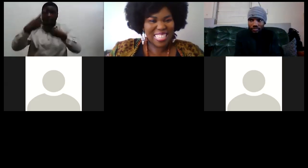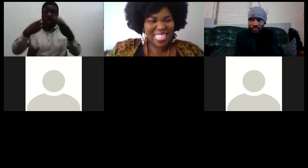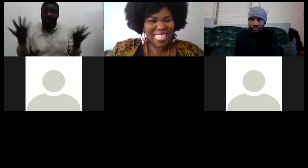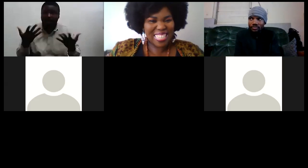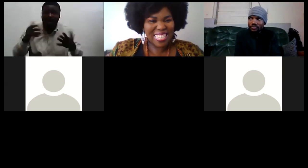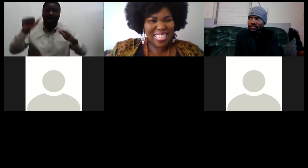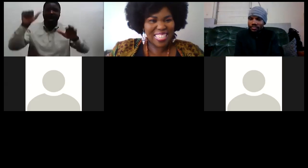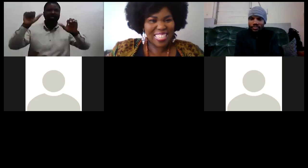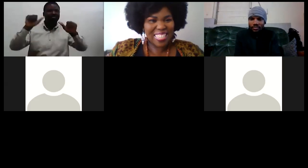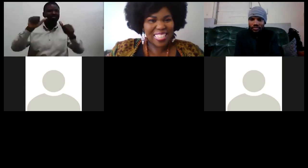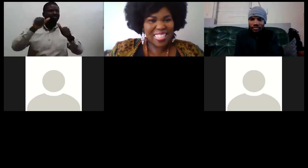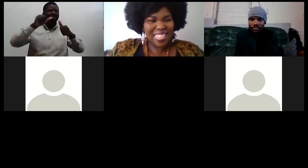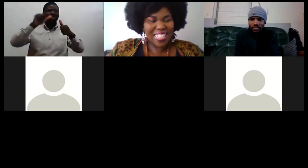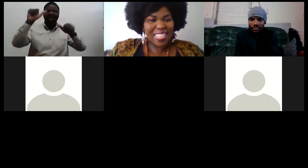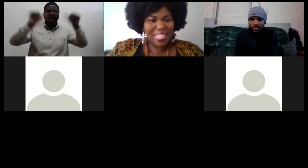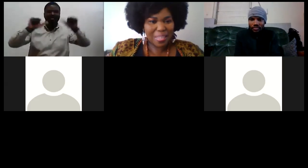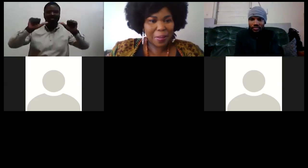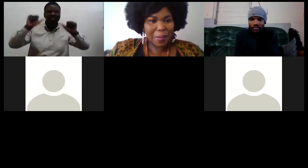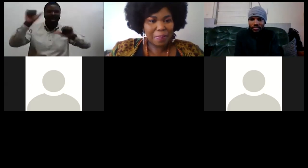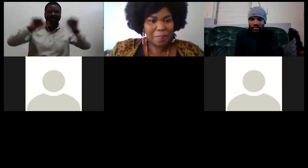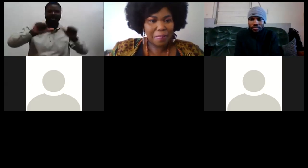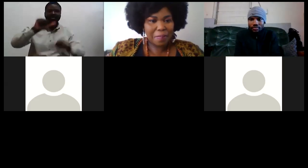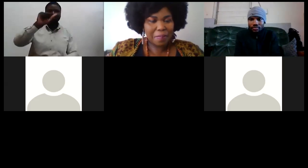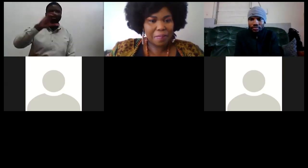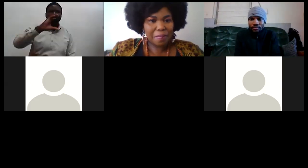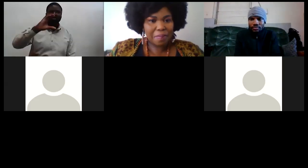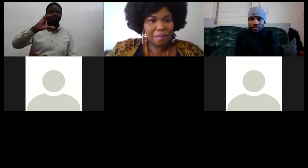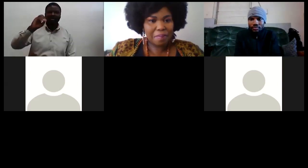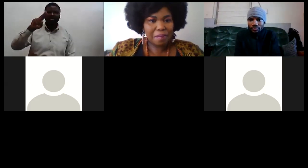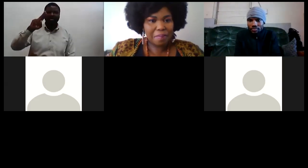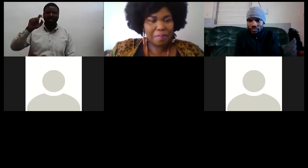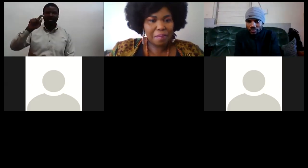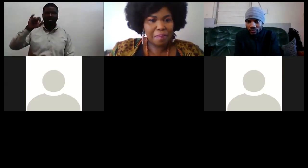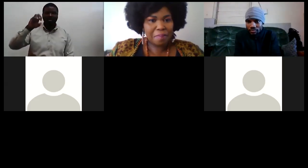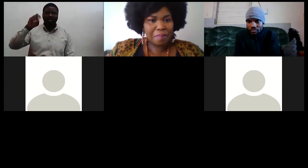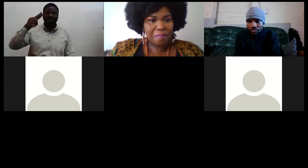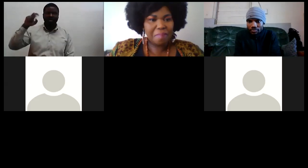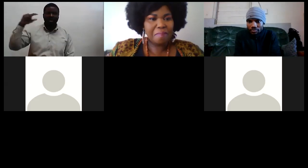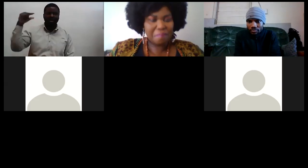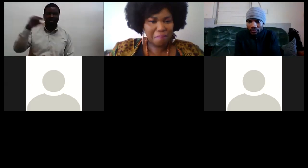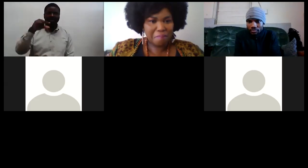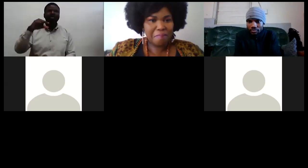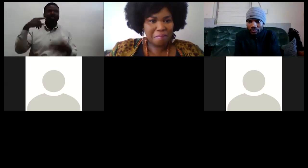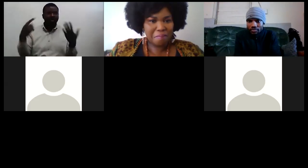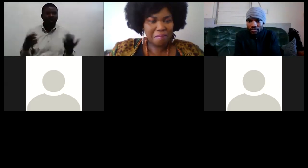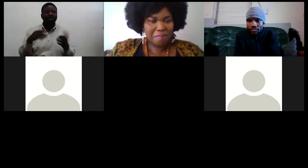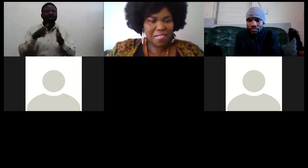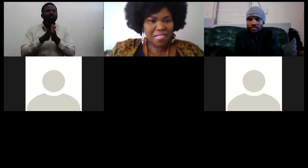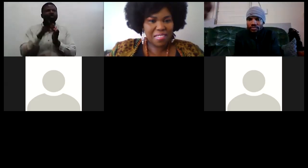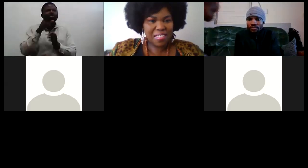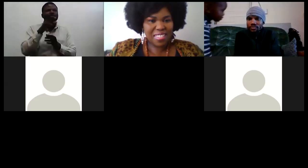figure everything out uh thank you sis andrea for inviting me to be part of this